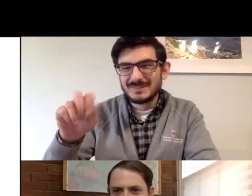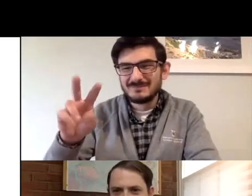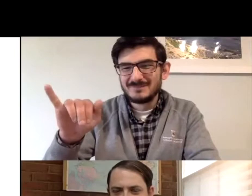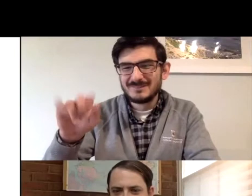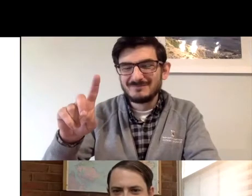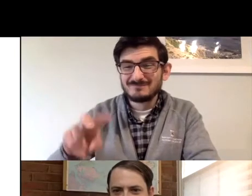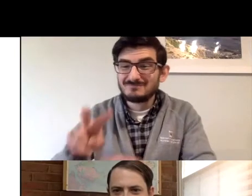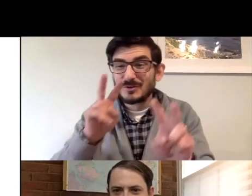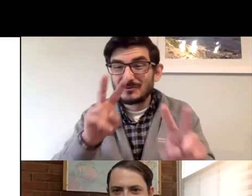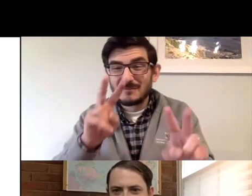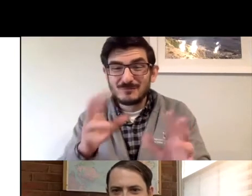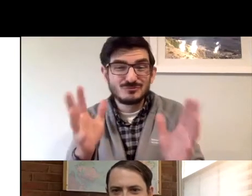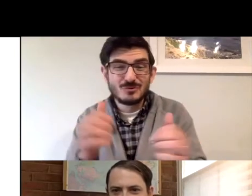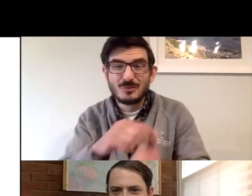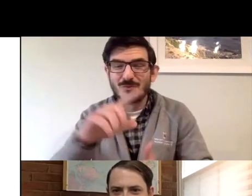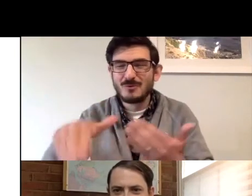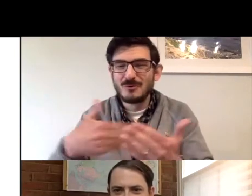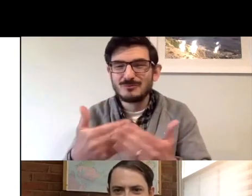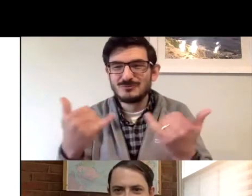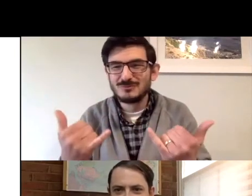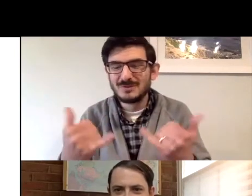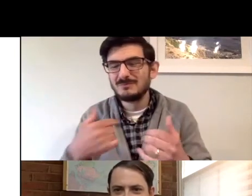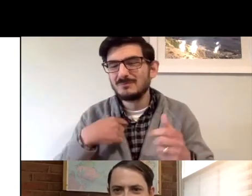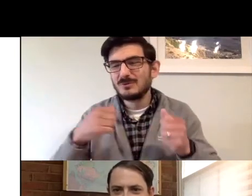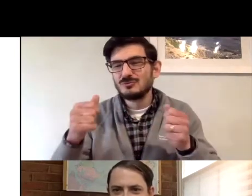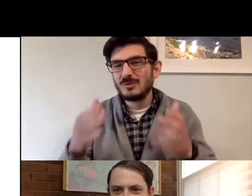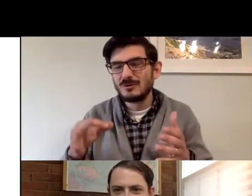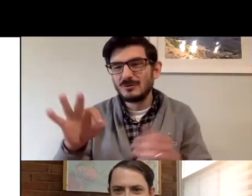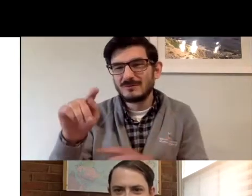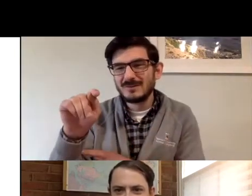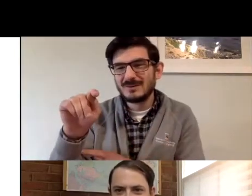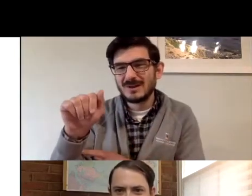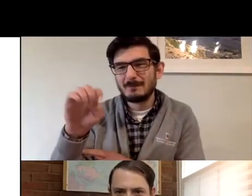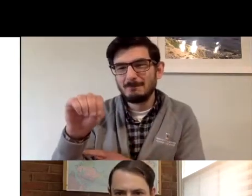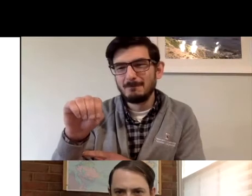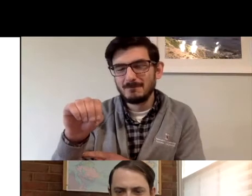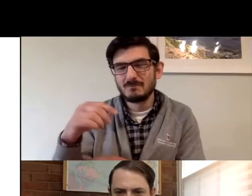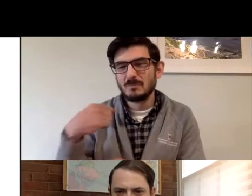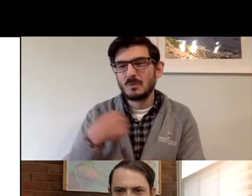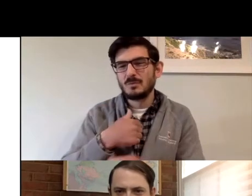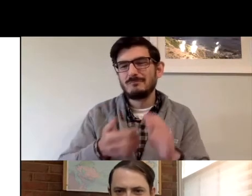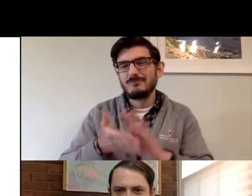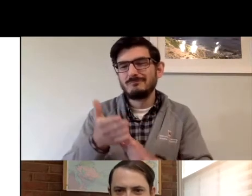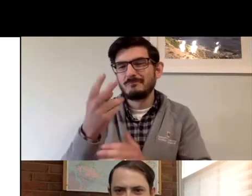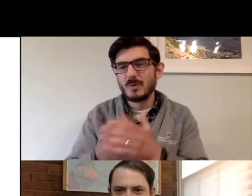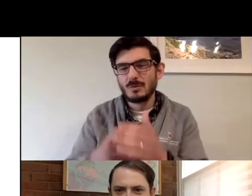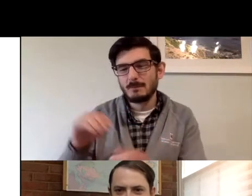Hello, everyone. I'd like to introduce myself. My name is David, and I look very much forward to speaking with you today. I'm the director of